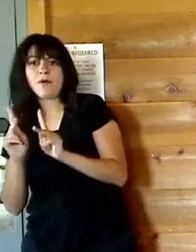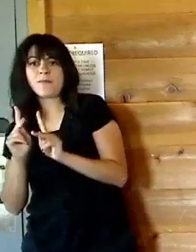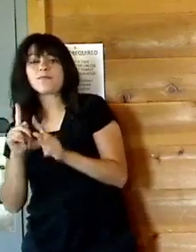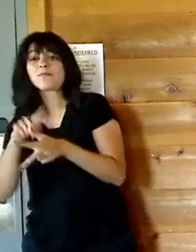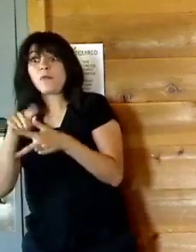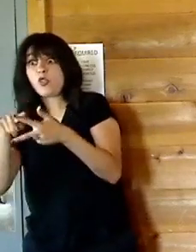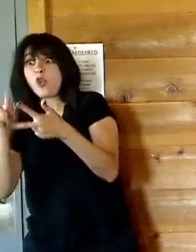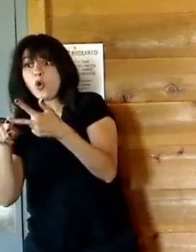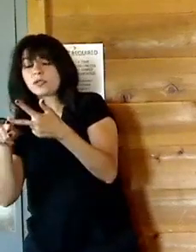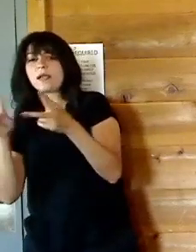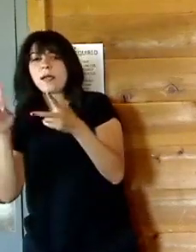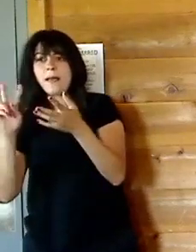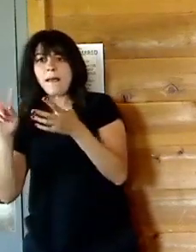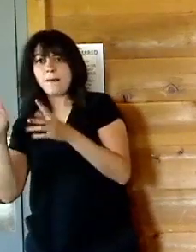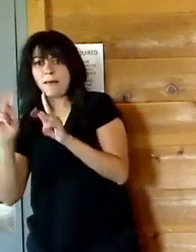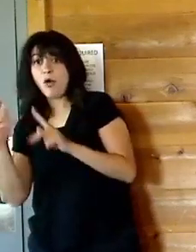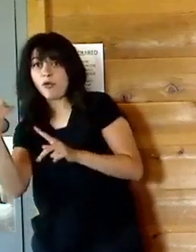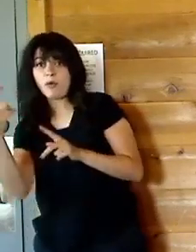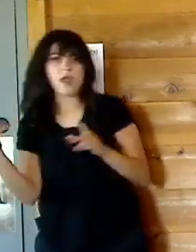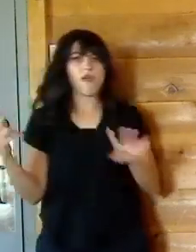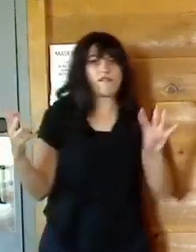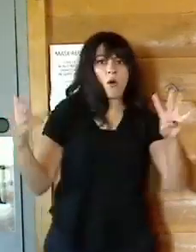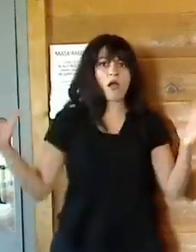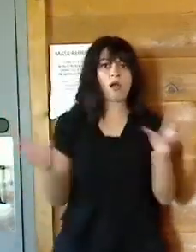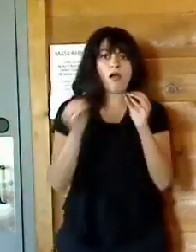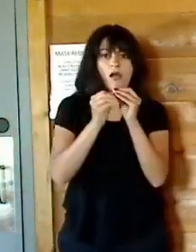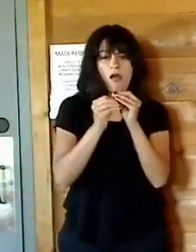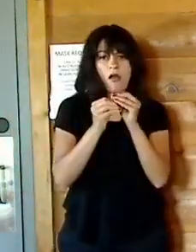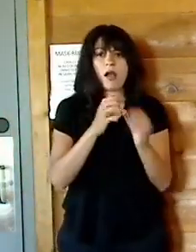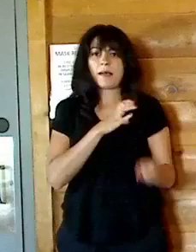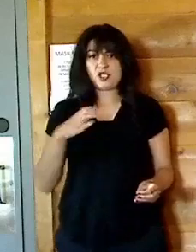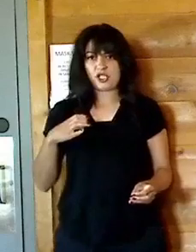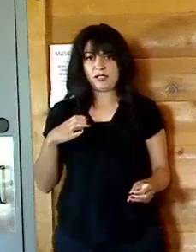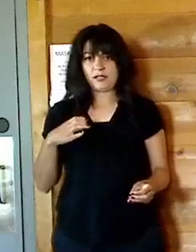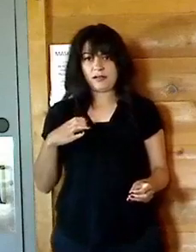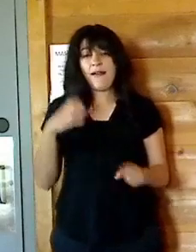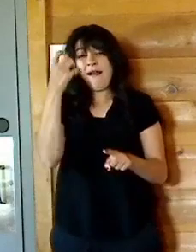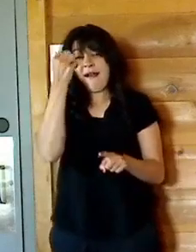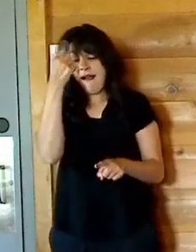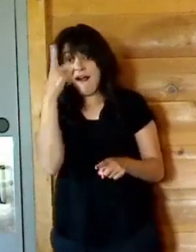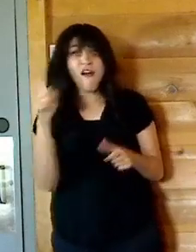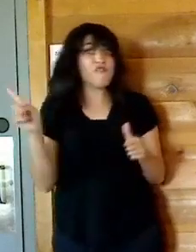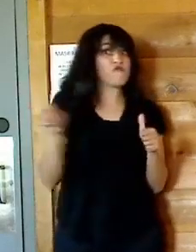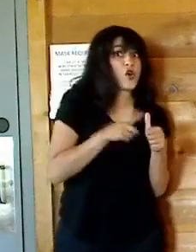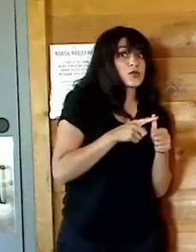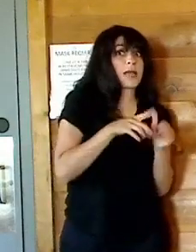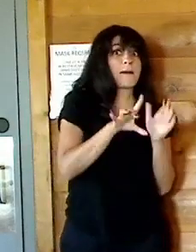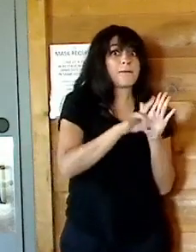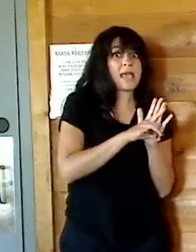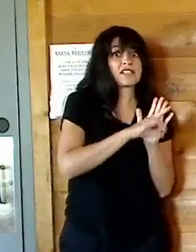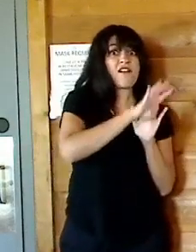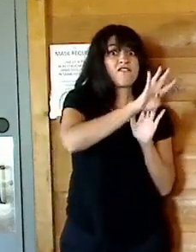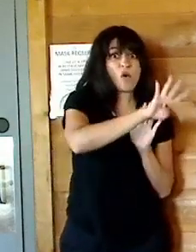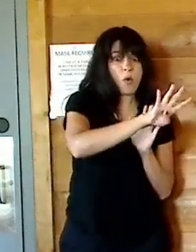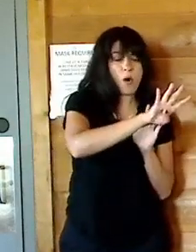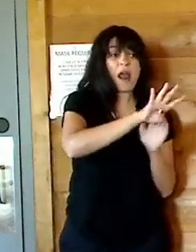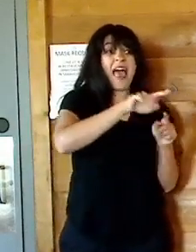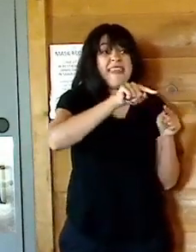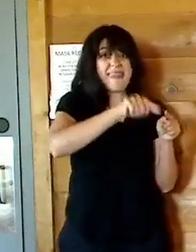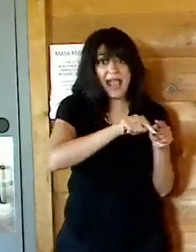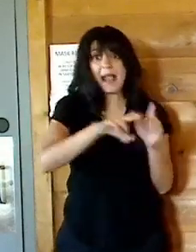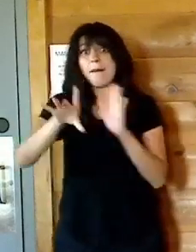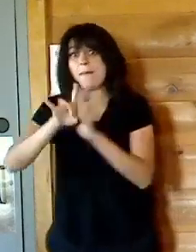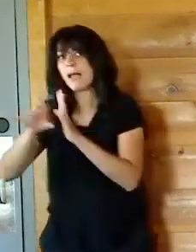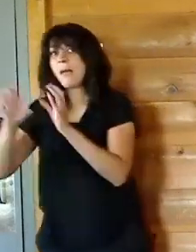the total seven commission because one of the initial appointees who then selects the subsequent